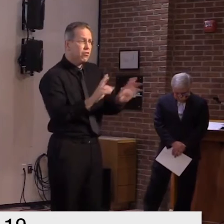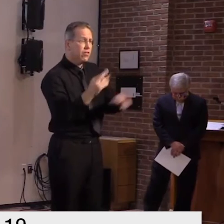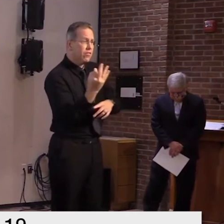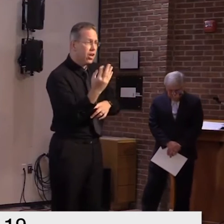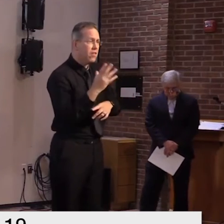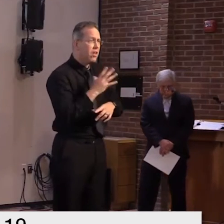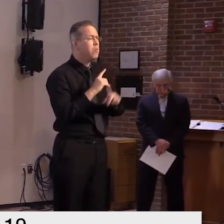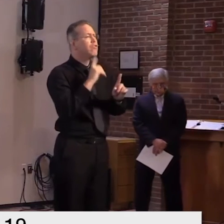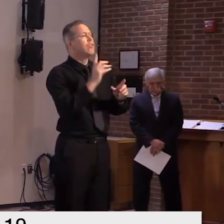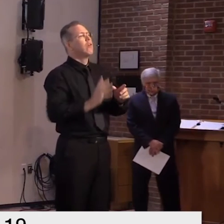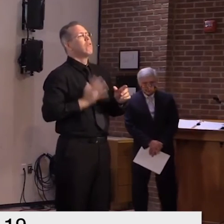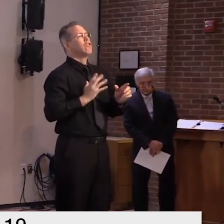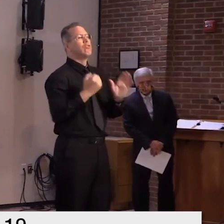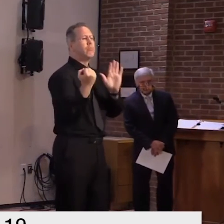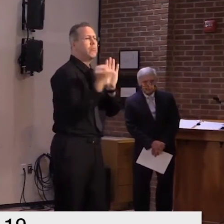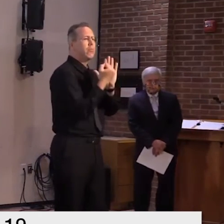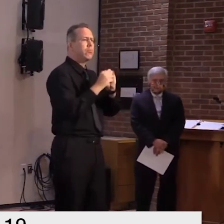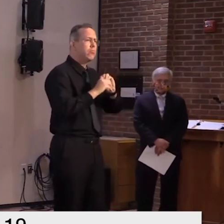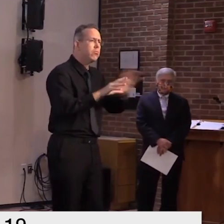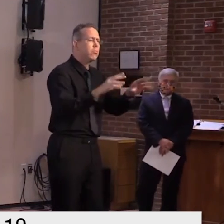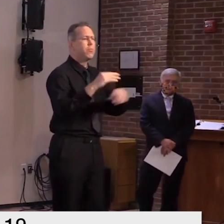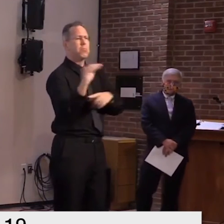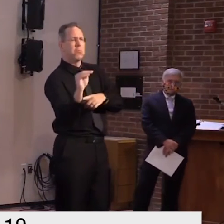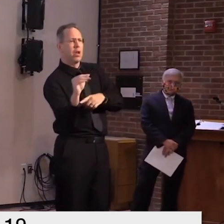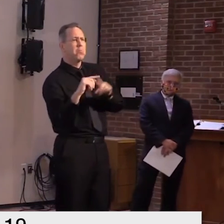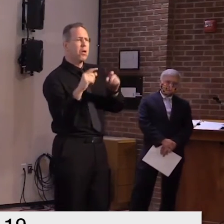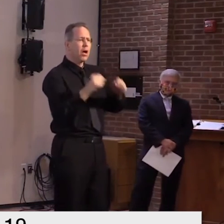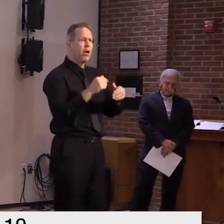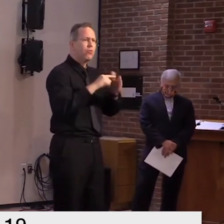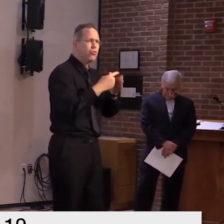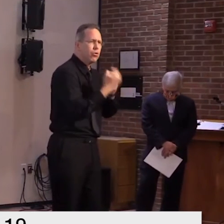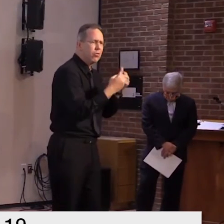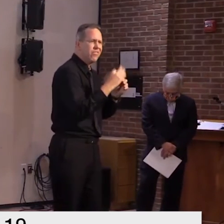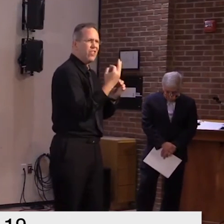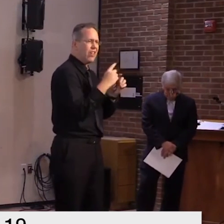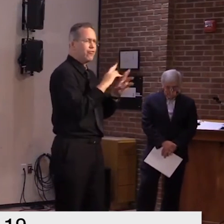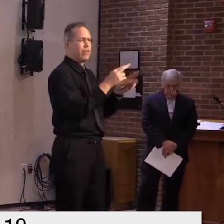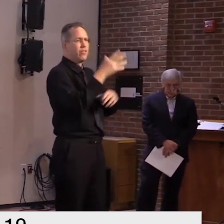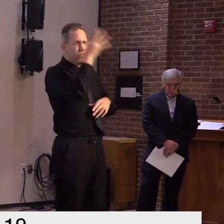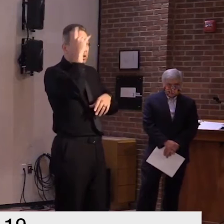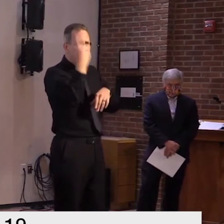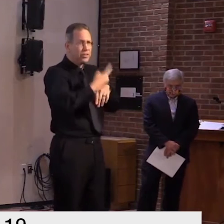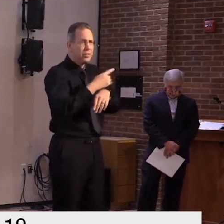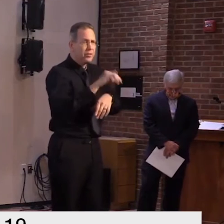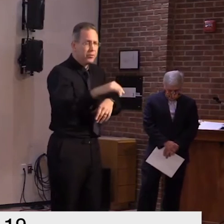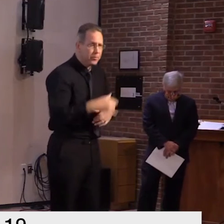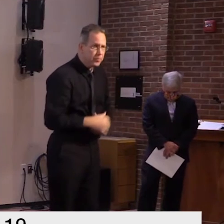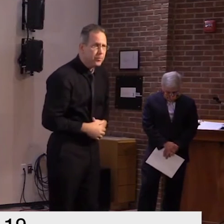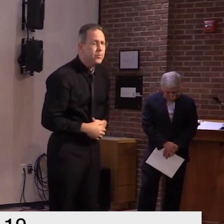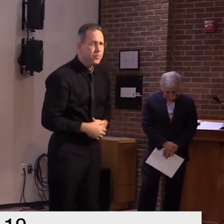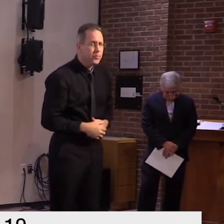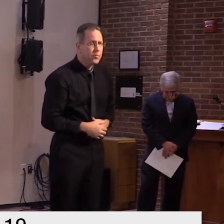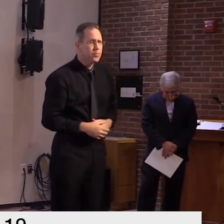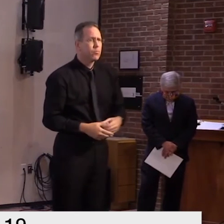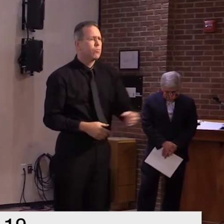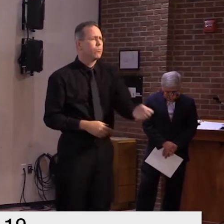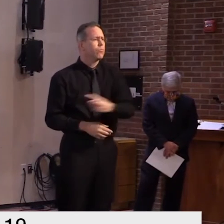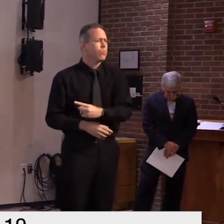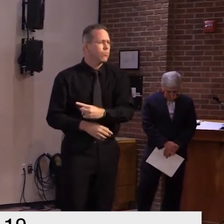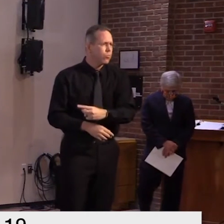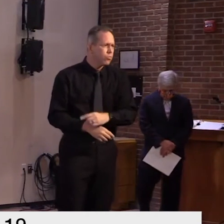as far as uh it's kind of on the political side we're talking about that money and uh you had expressed